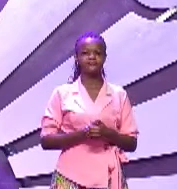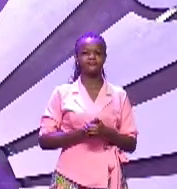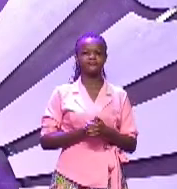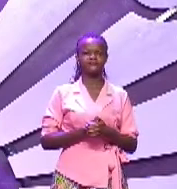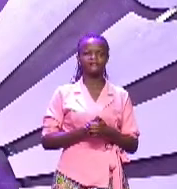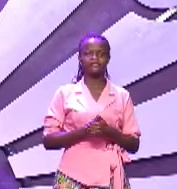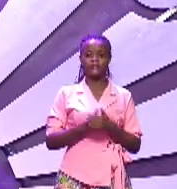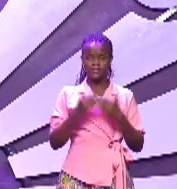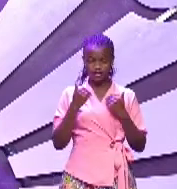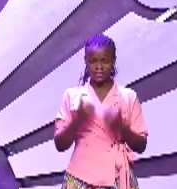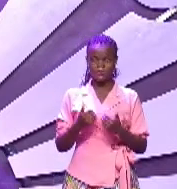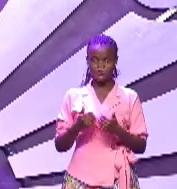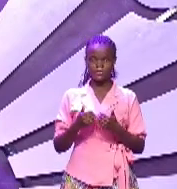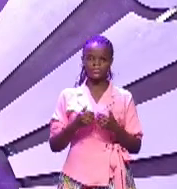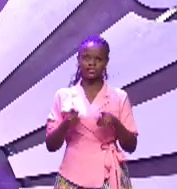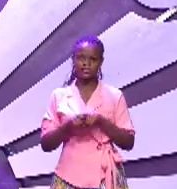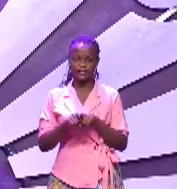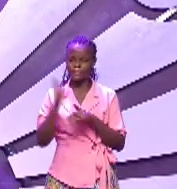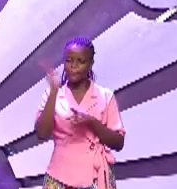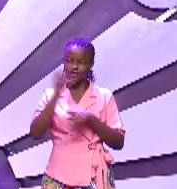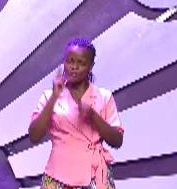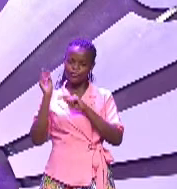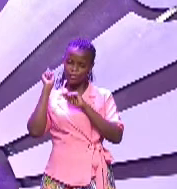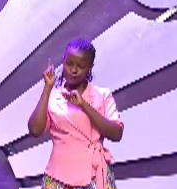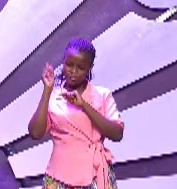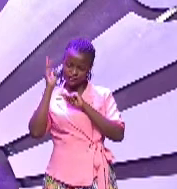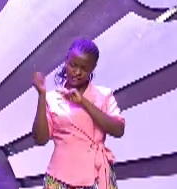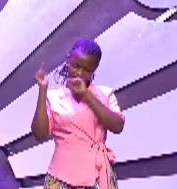and bad people will join in God